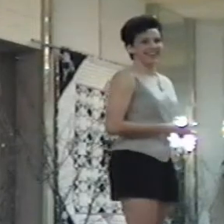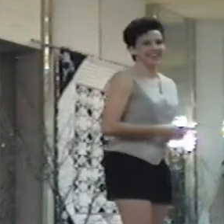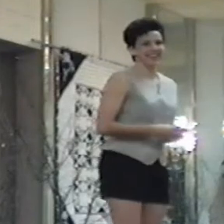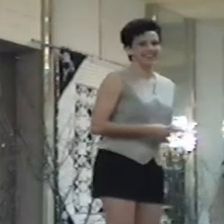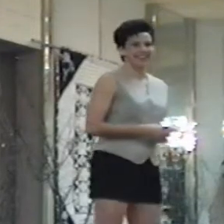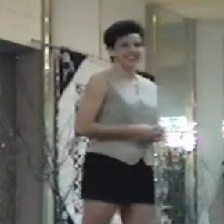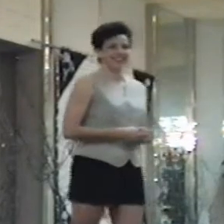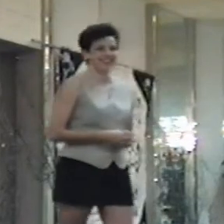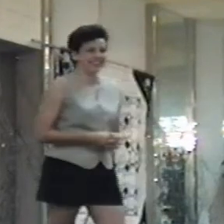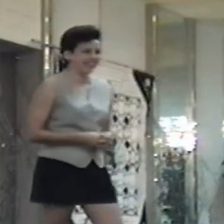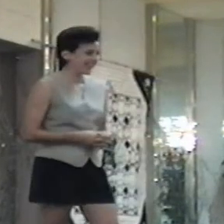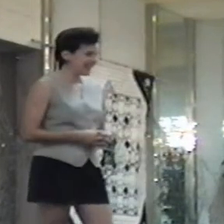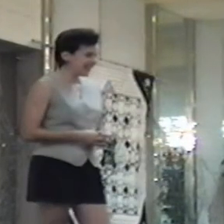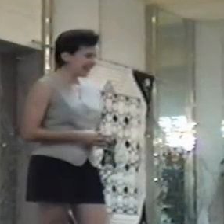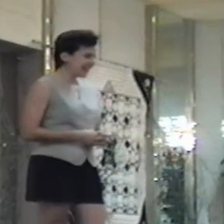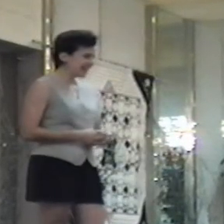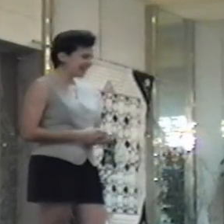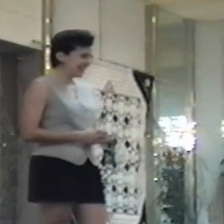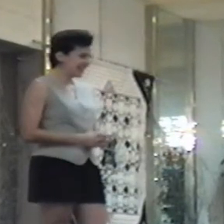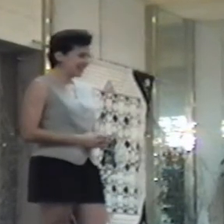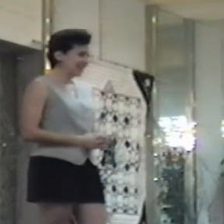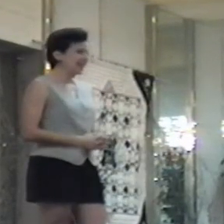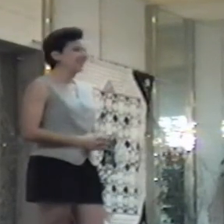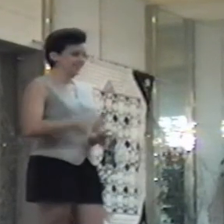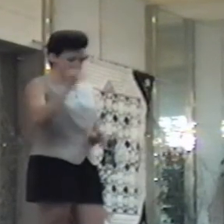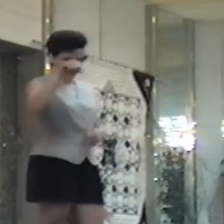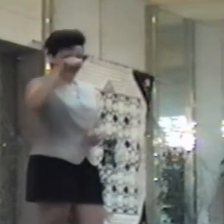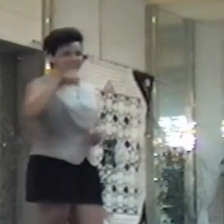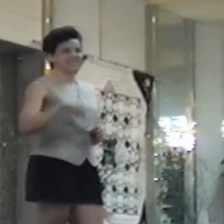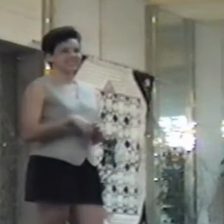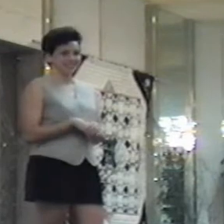Are you ready? Yes. Oh, yes.